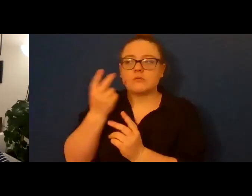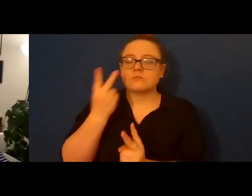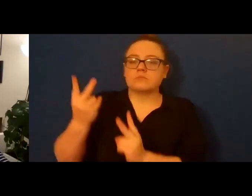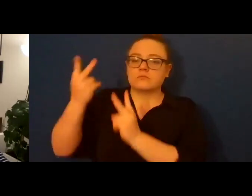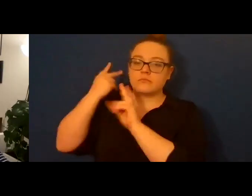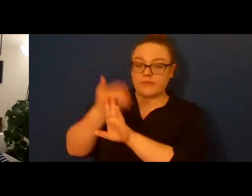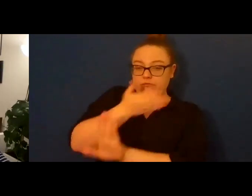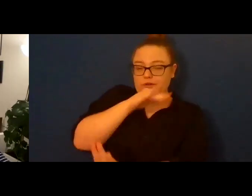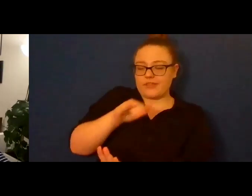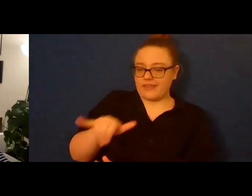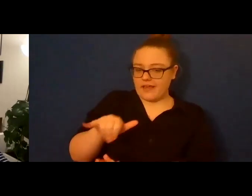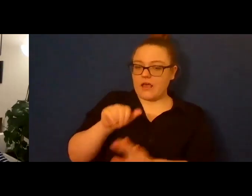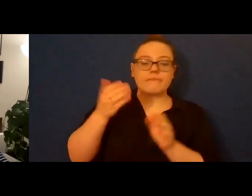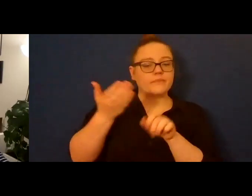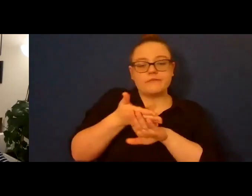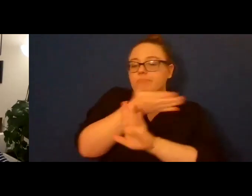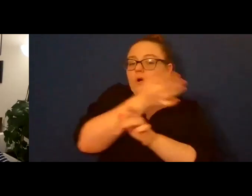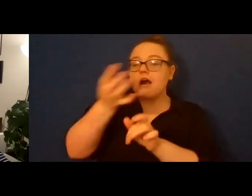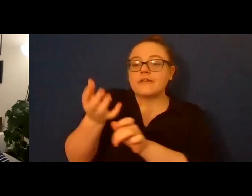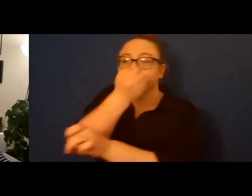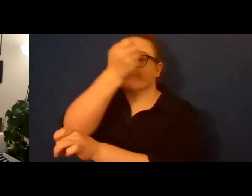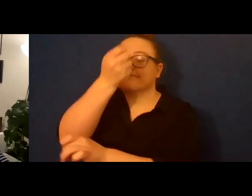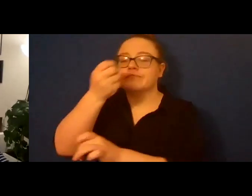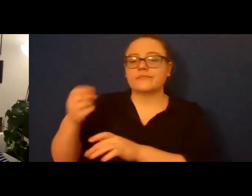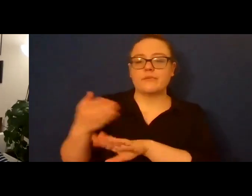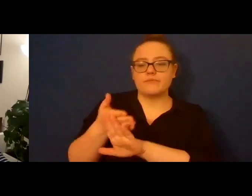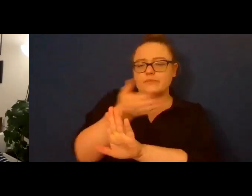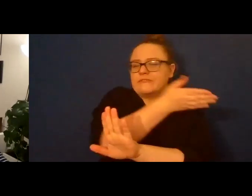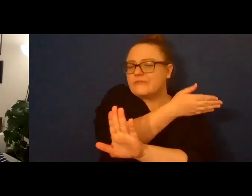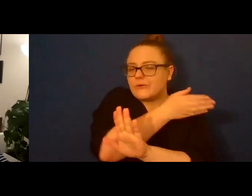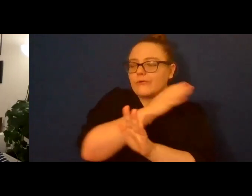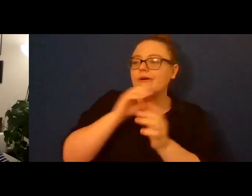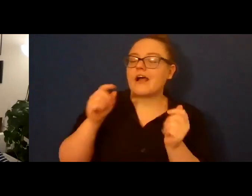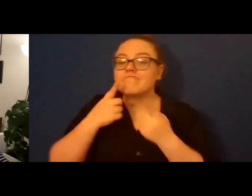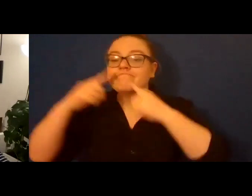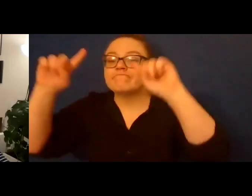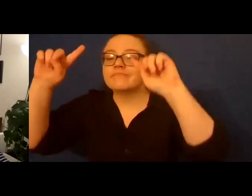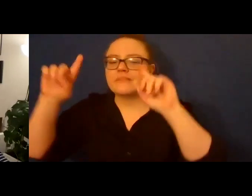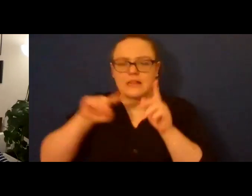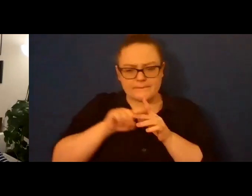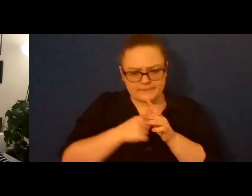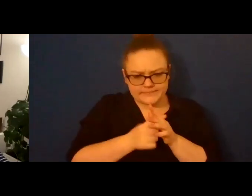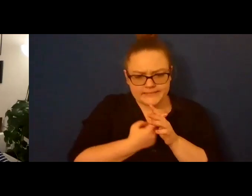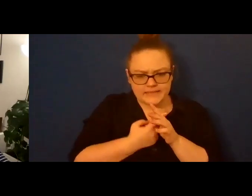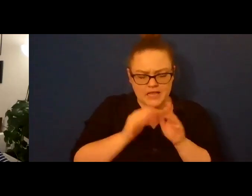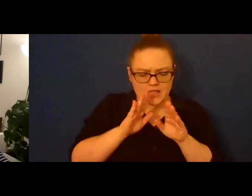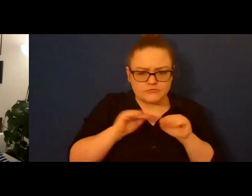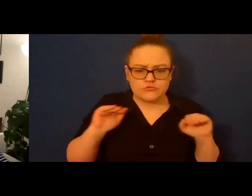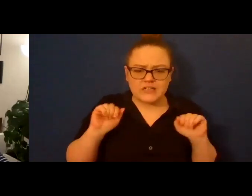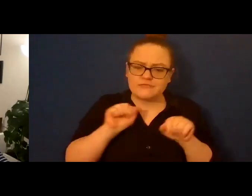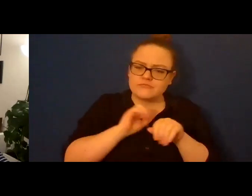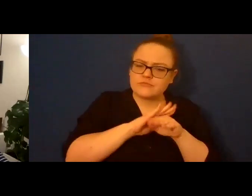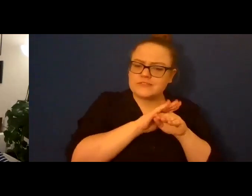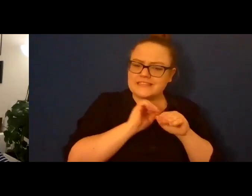triumphant warriors, not as the guardians of Tartarus at the beginning. What is a sea storm as a child? How does an